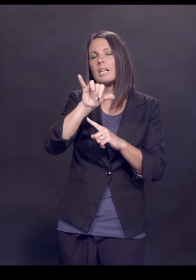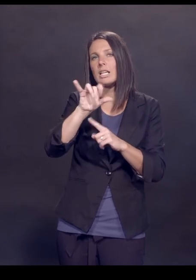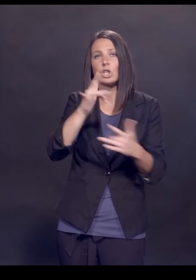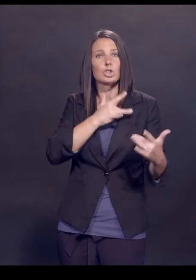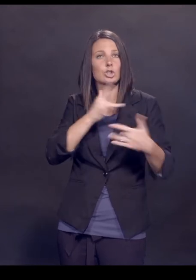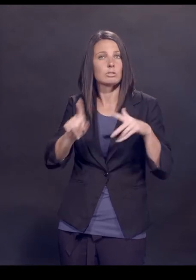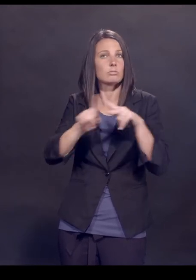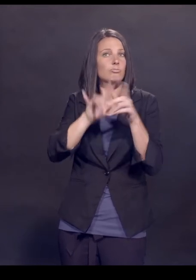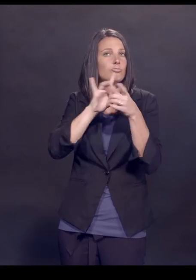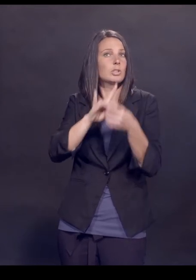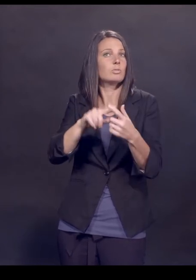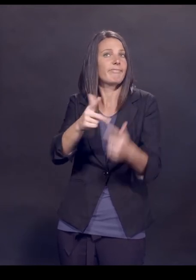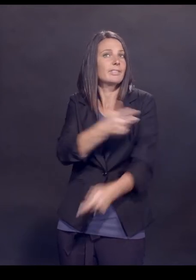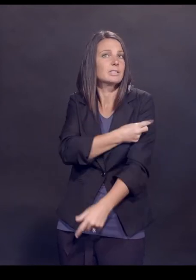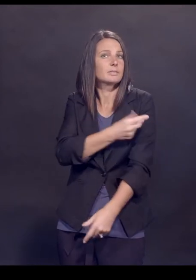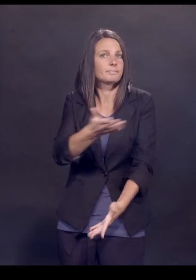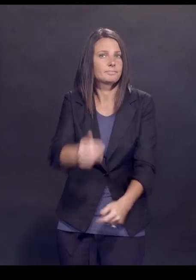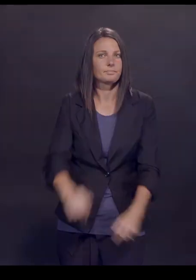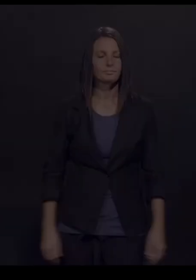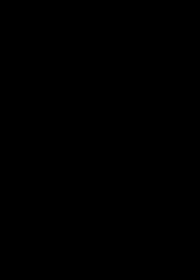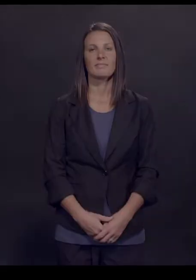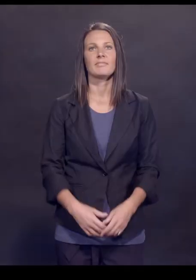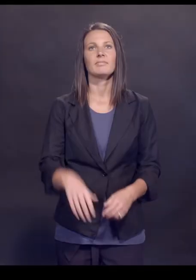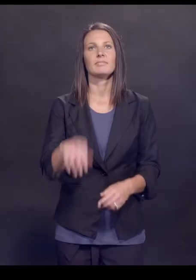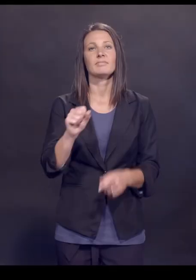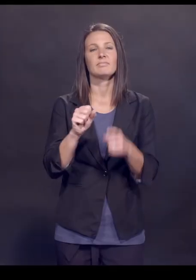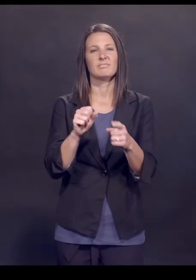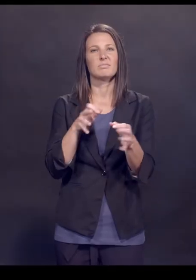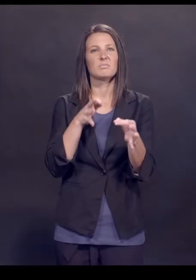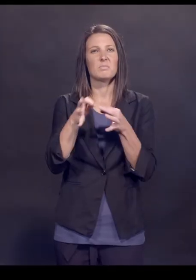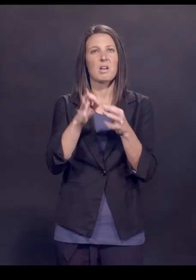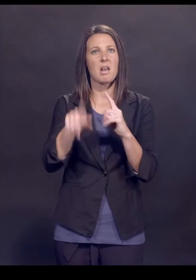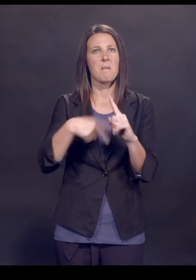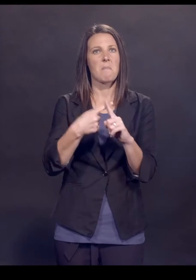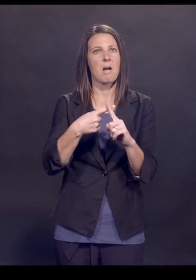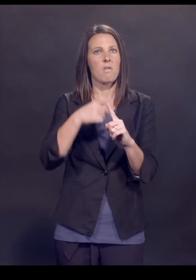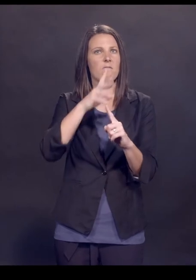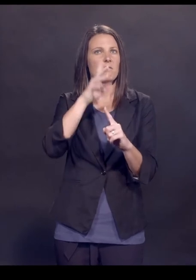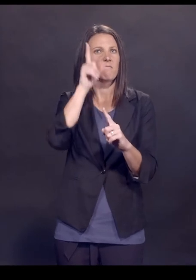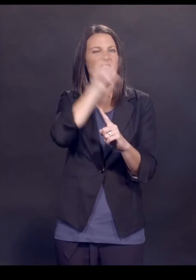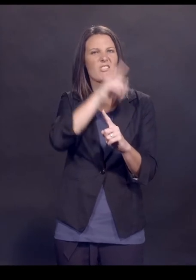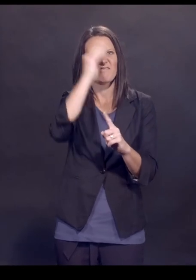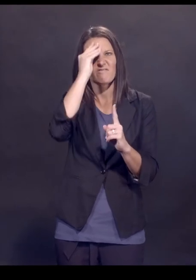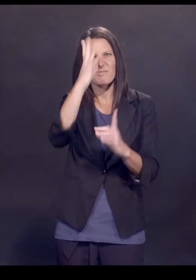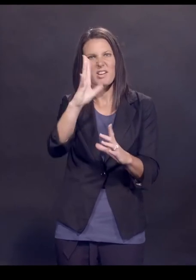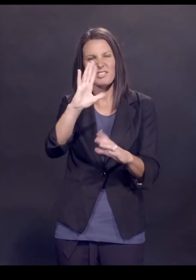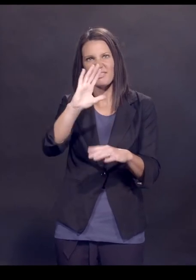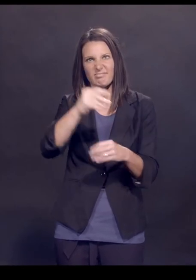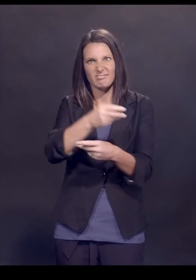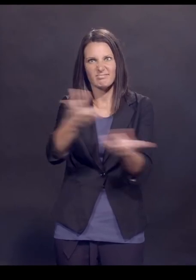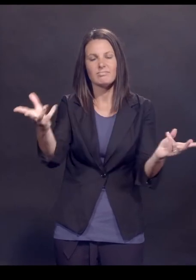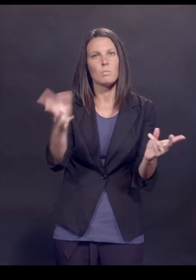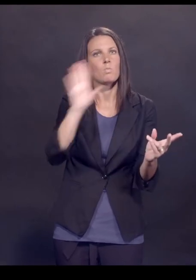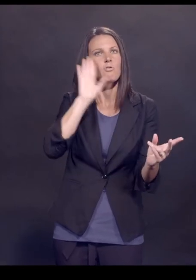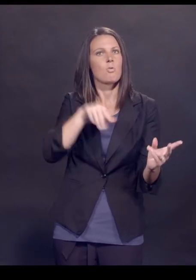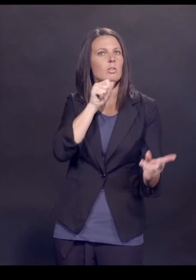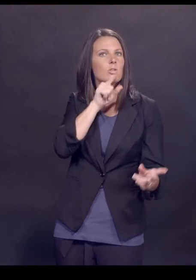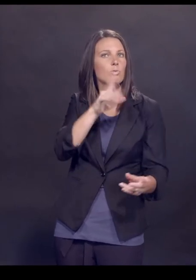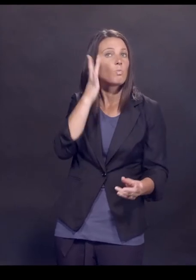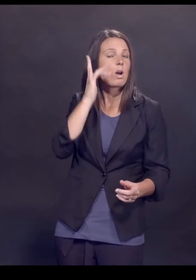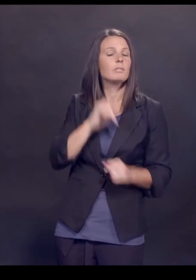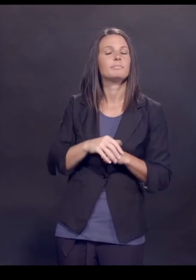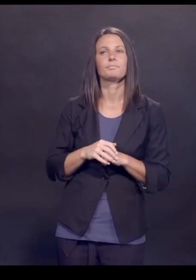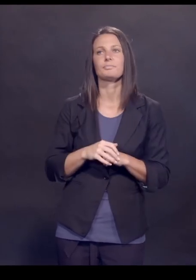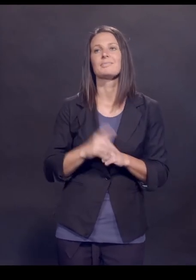that come up? Yeah. So let me tell you where this false notion was born and why it is that we know it's not true. There was